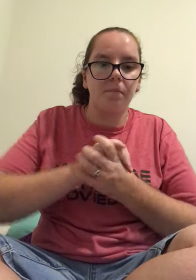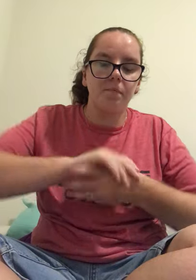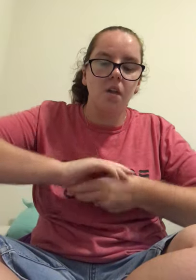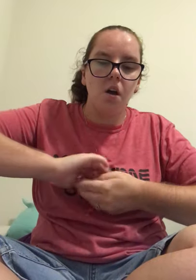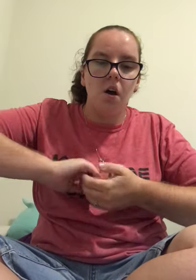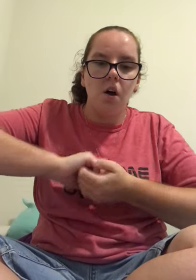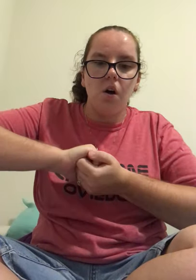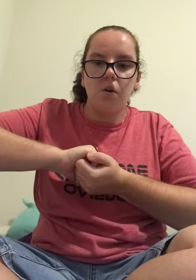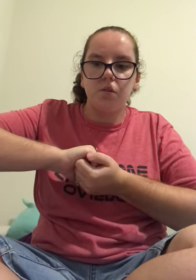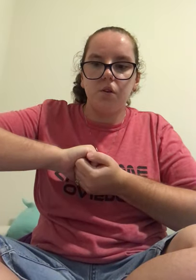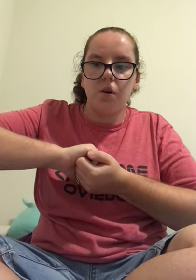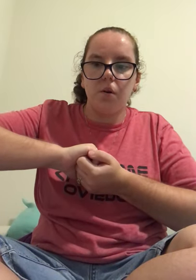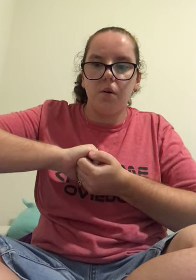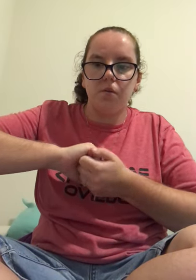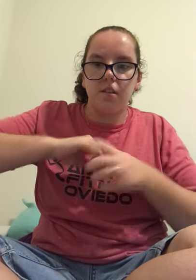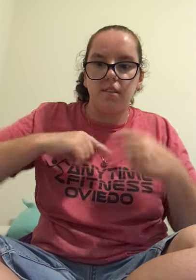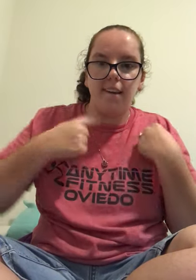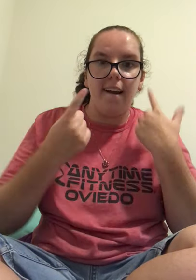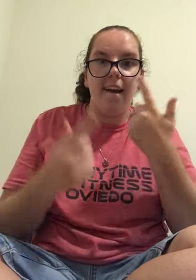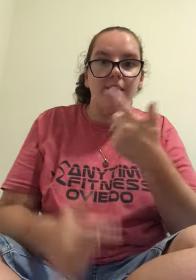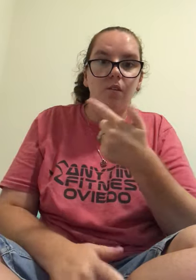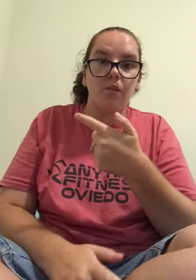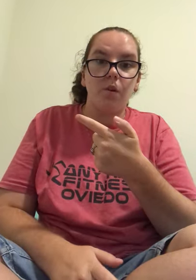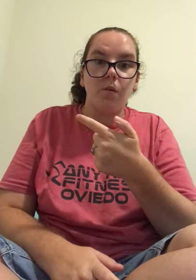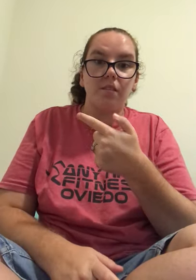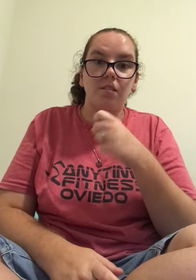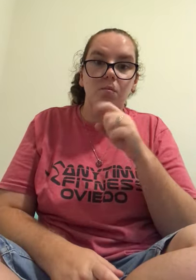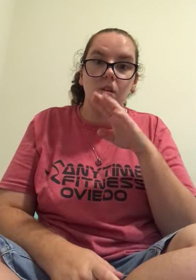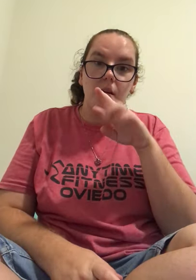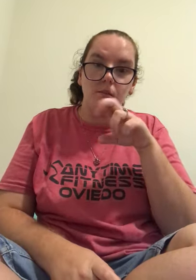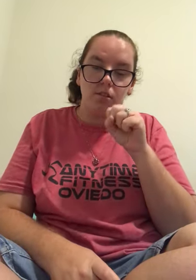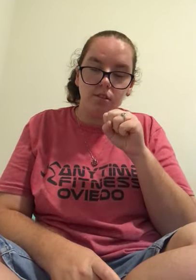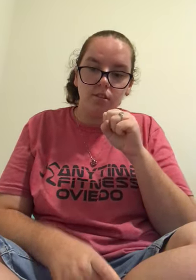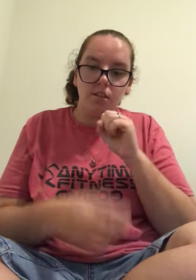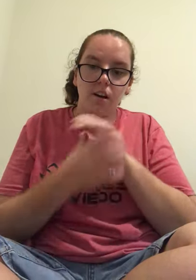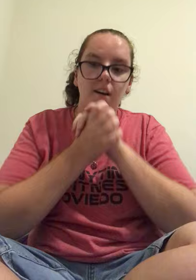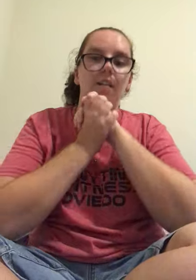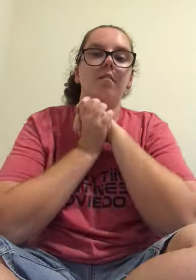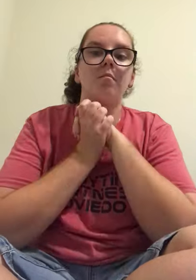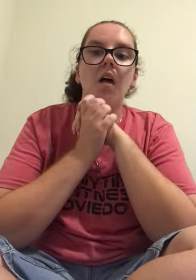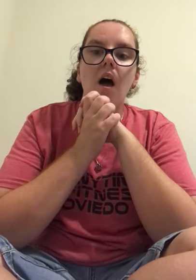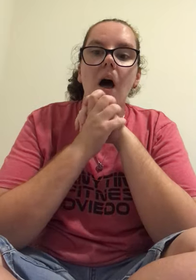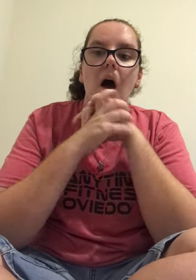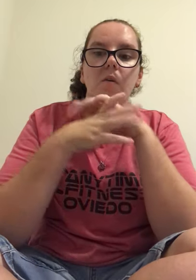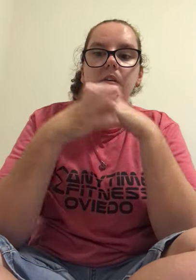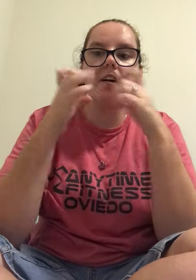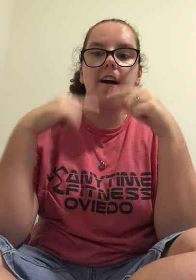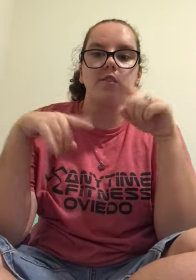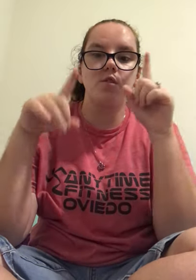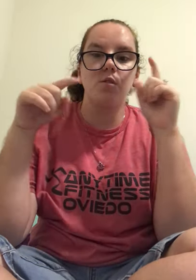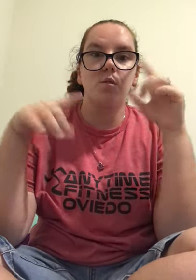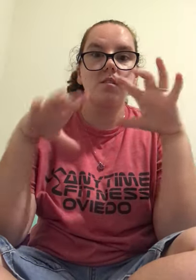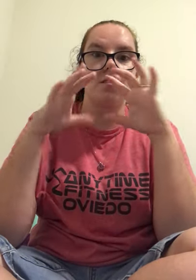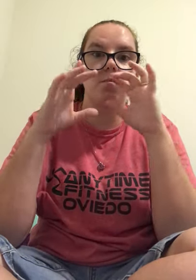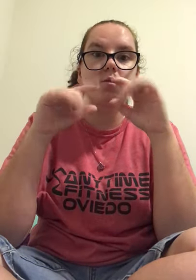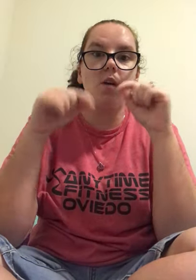also since I have only 21 subscribers I want you guys to subscribe